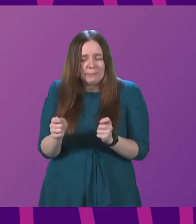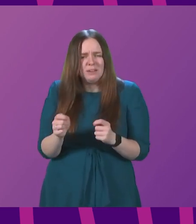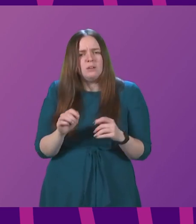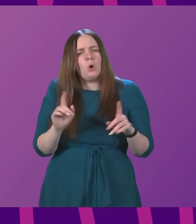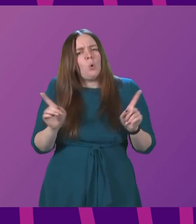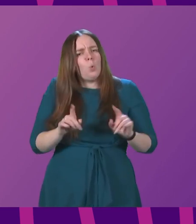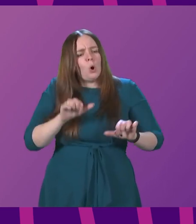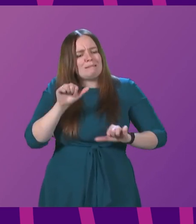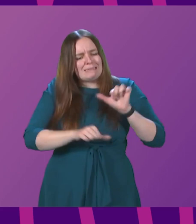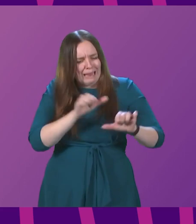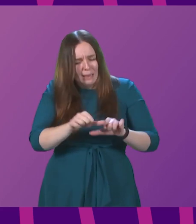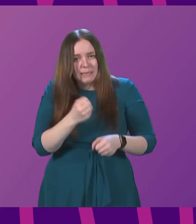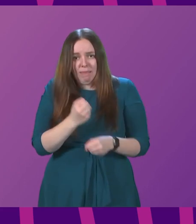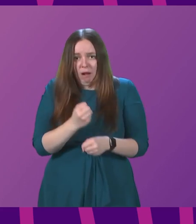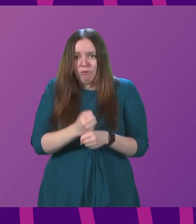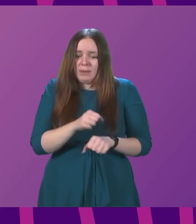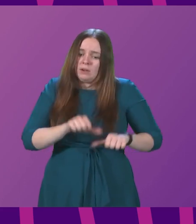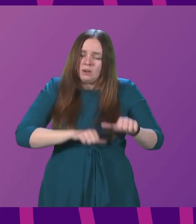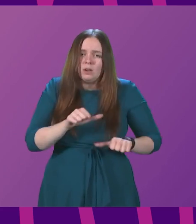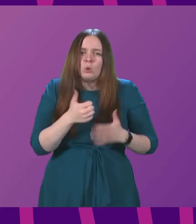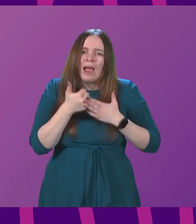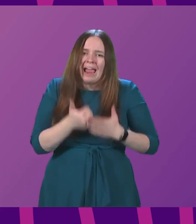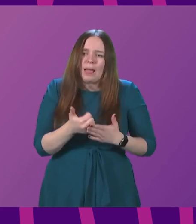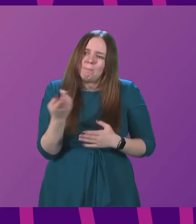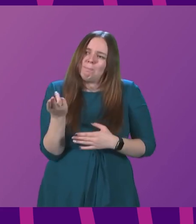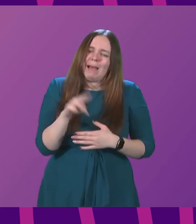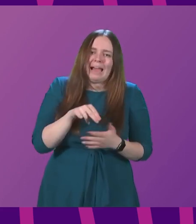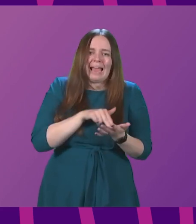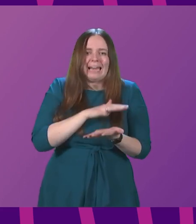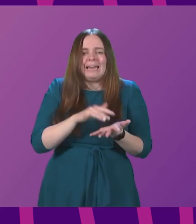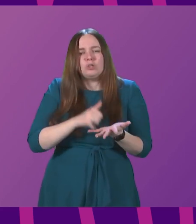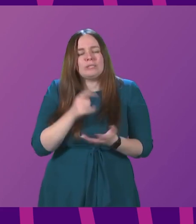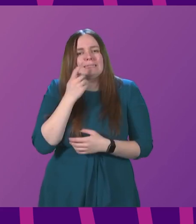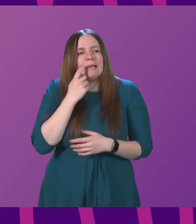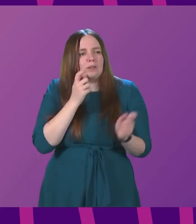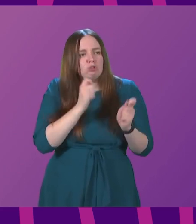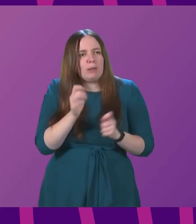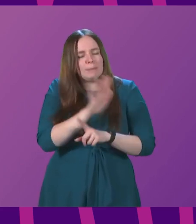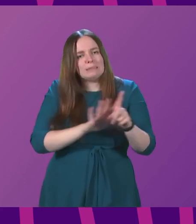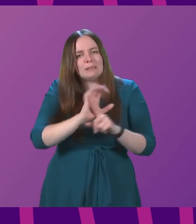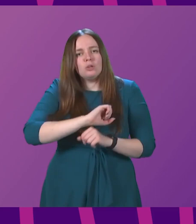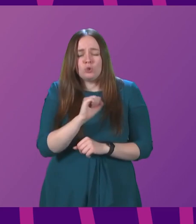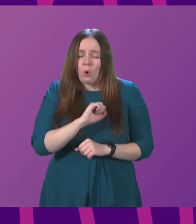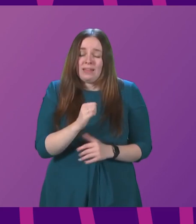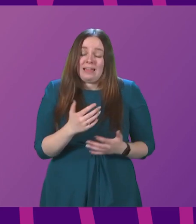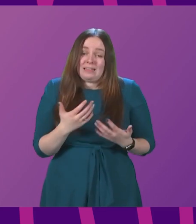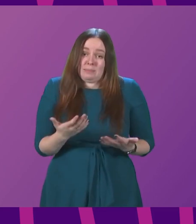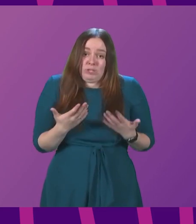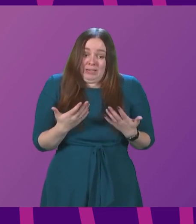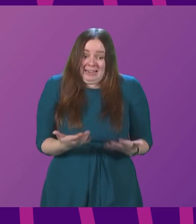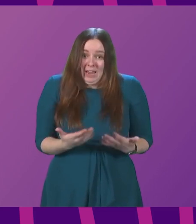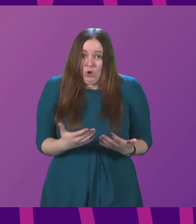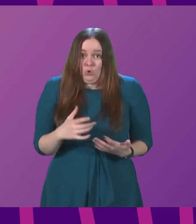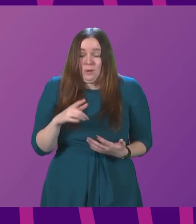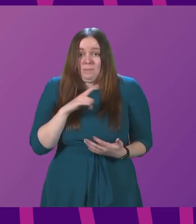is the First Minister's government taking to help restore such NHS dental treatments across Scotland, especially now given